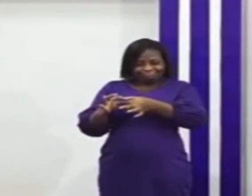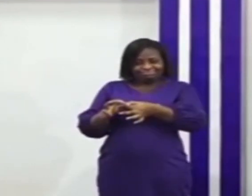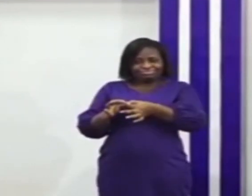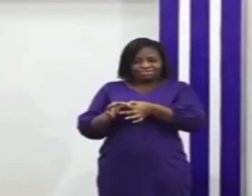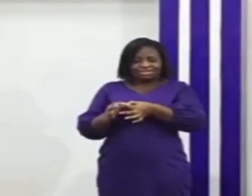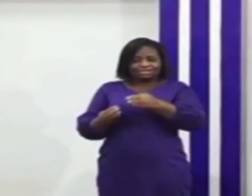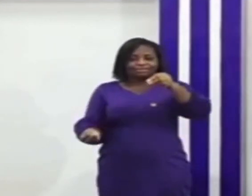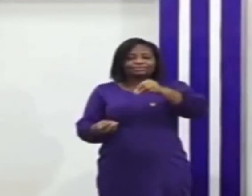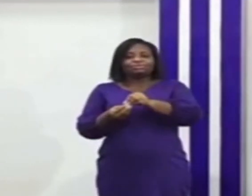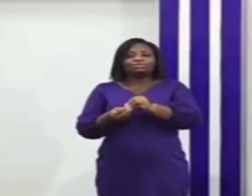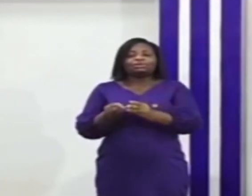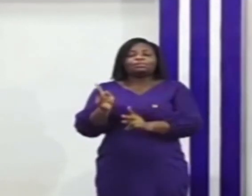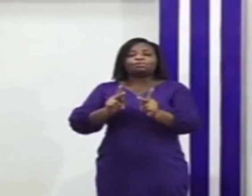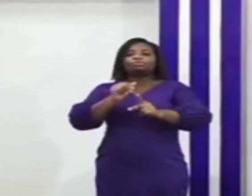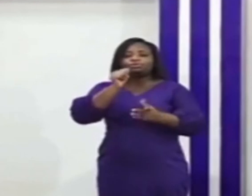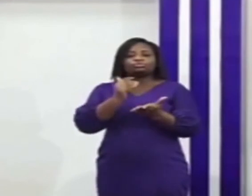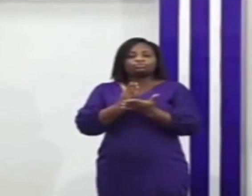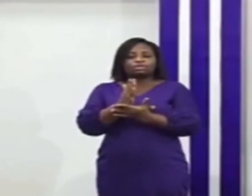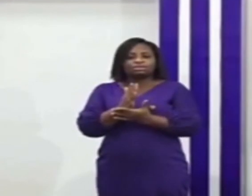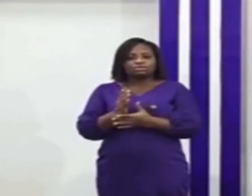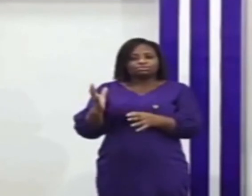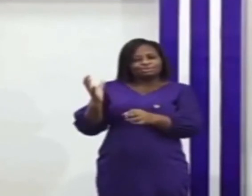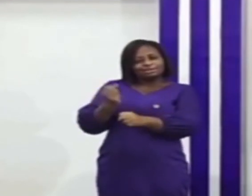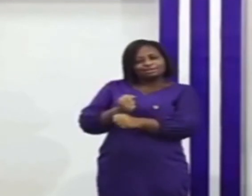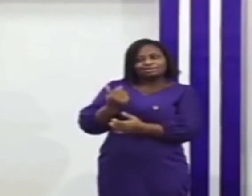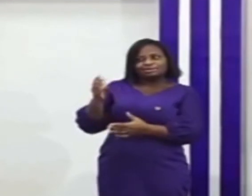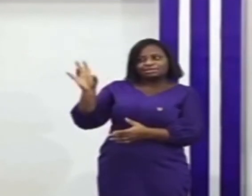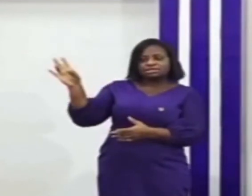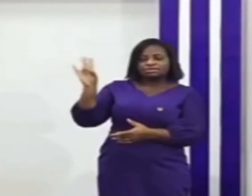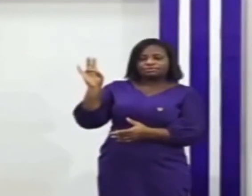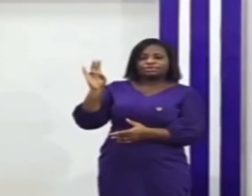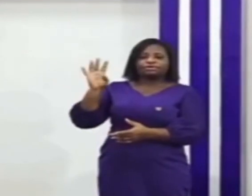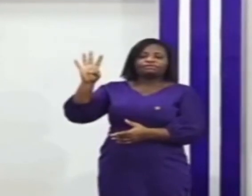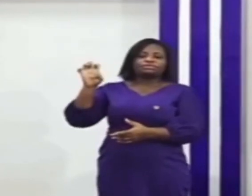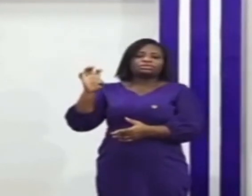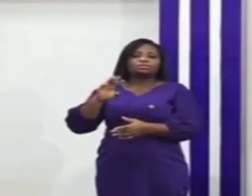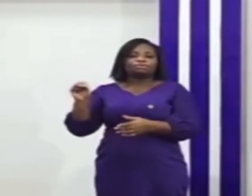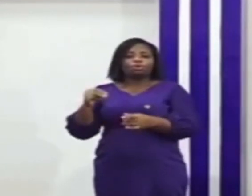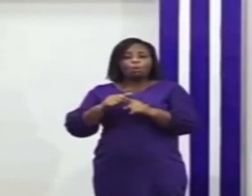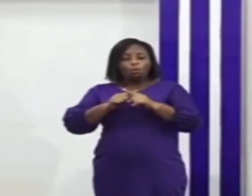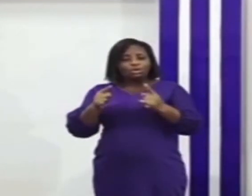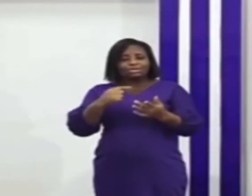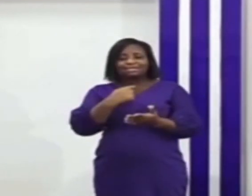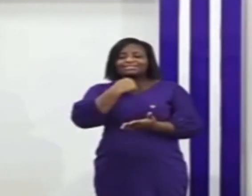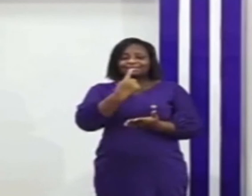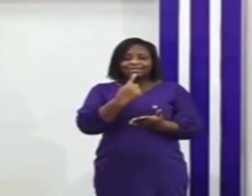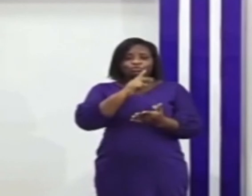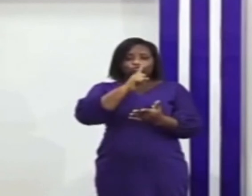those that were invalid um you will get a difference of 740 million so what they have validated to pay